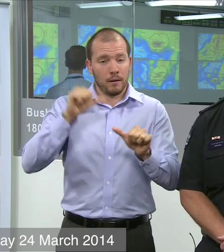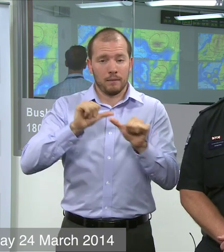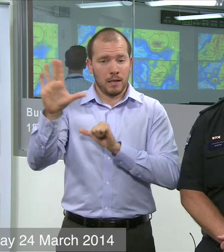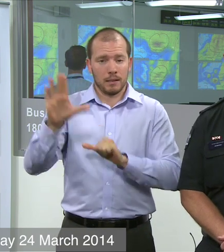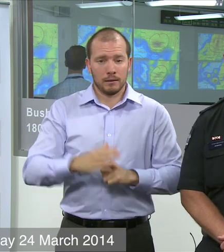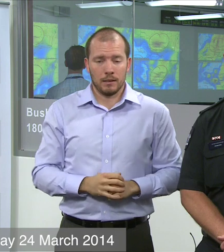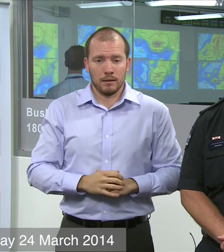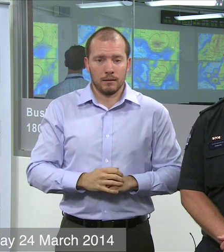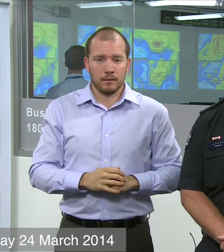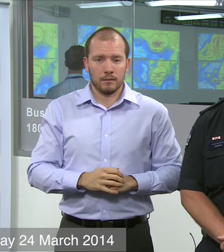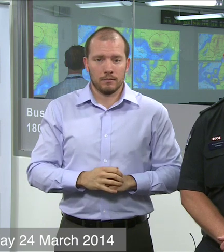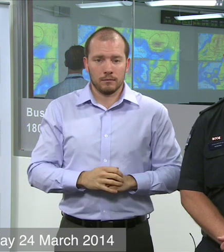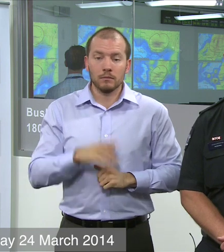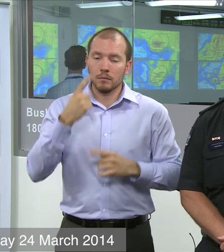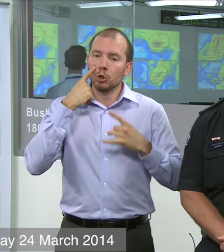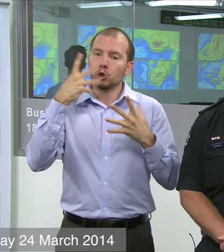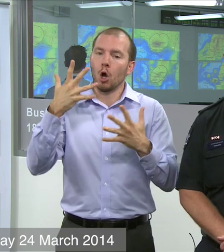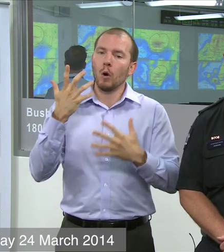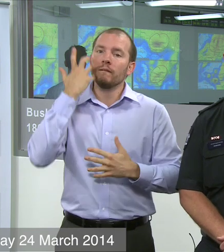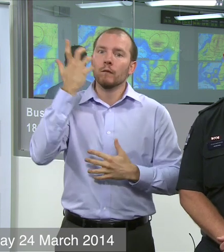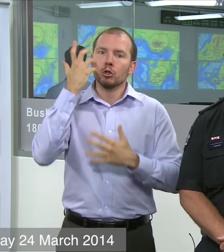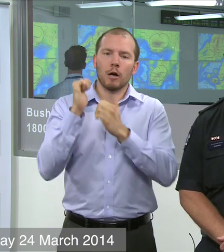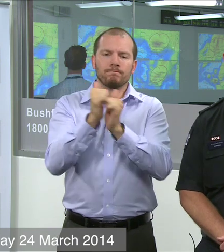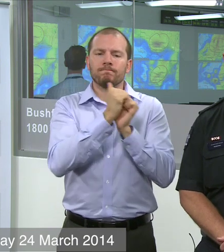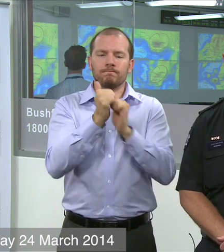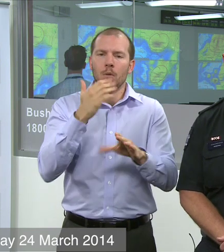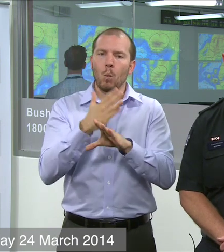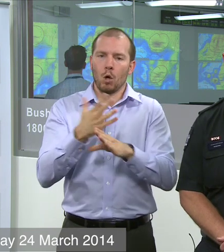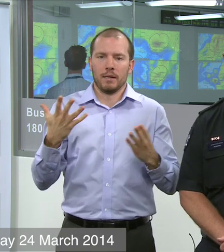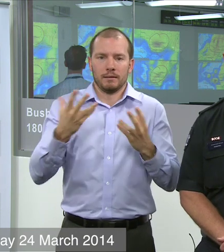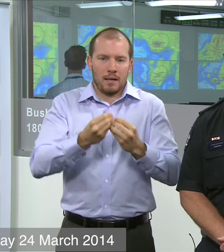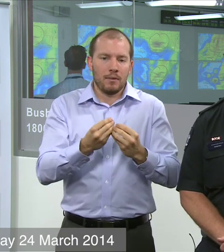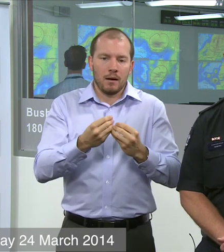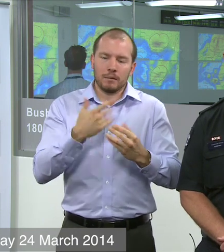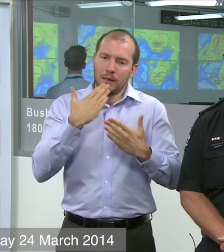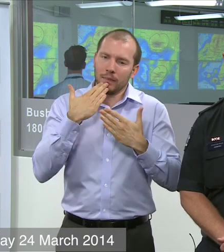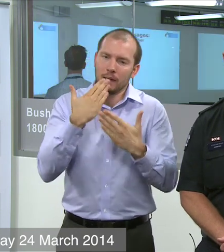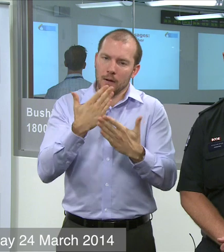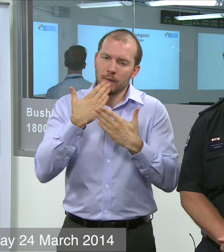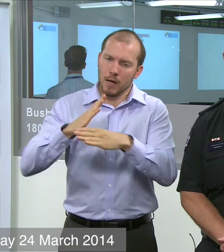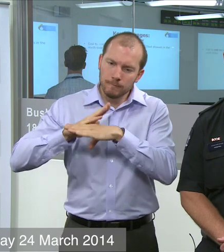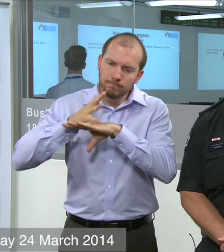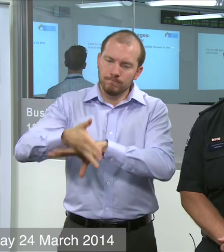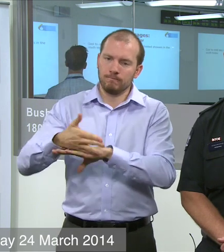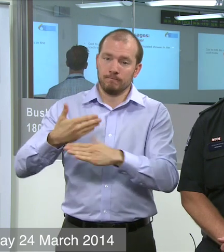it's a sign of more things to come into the future. And I'd like to again thank you very much for your efforts this year.